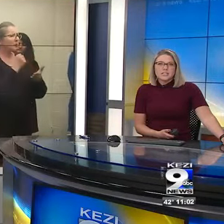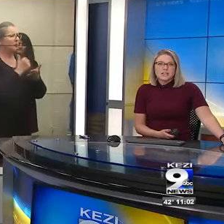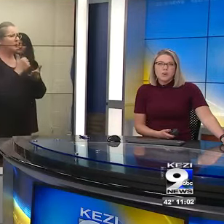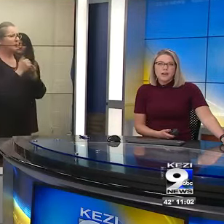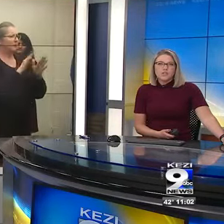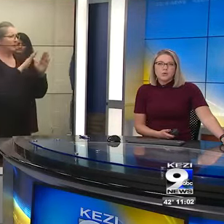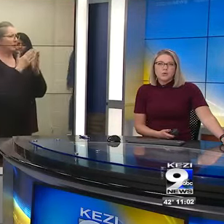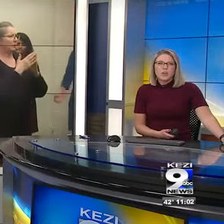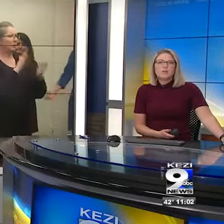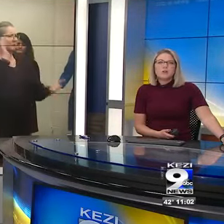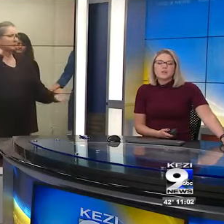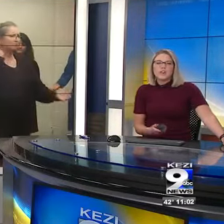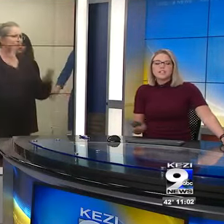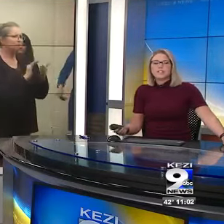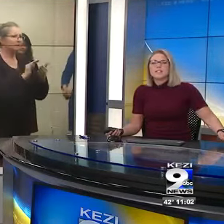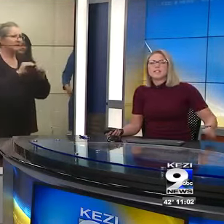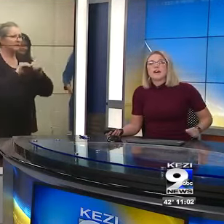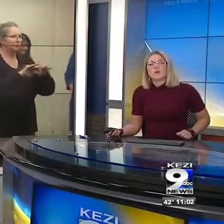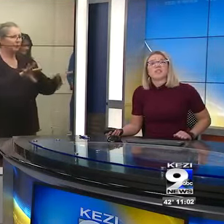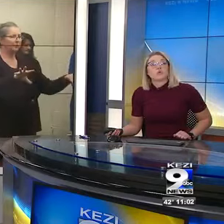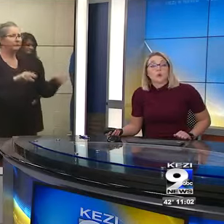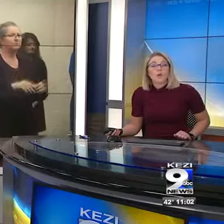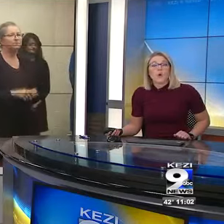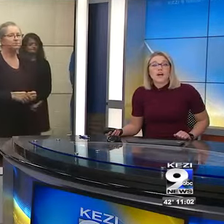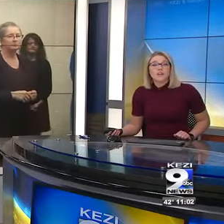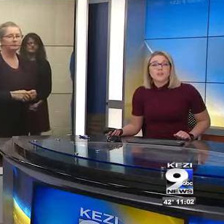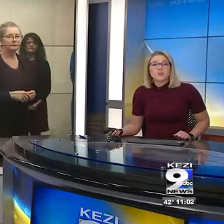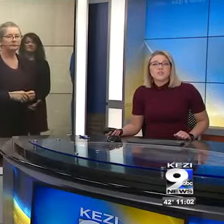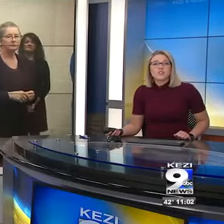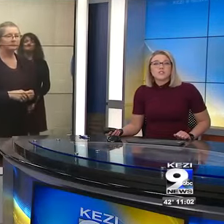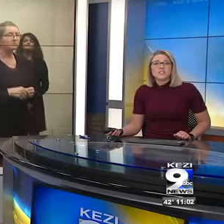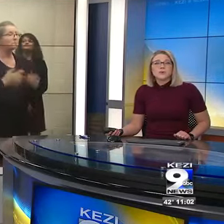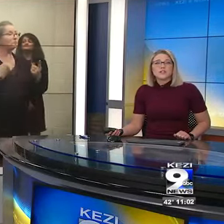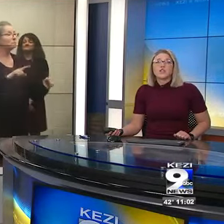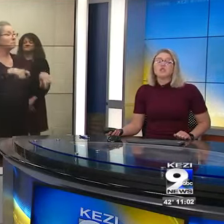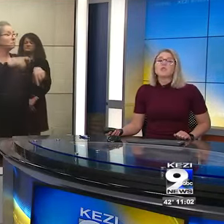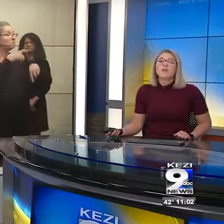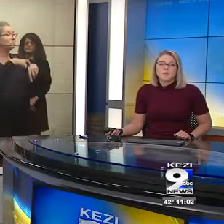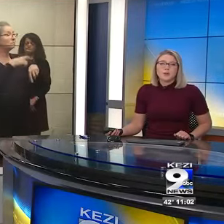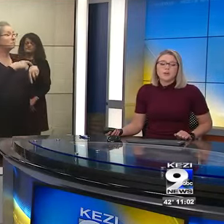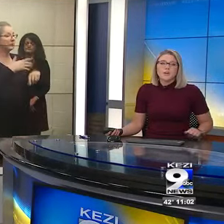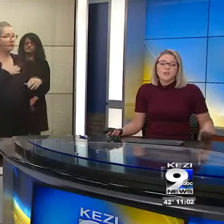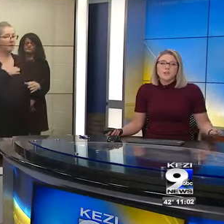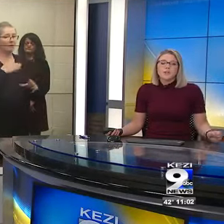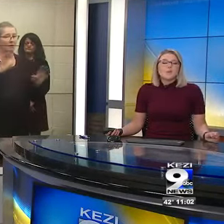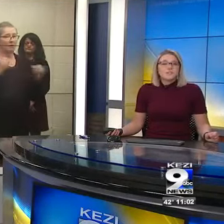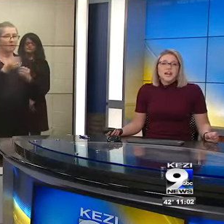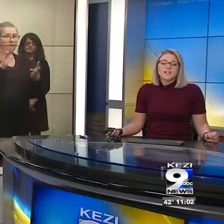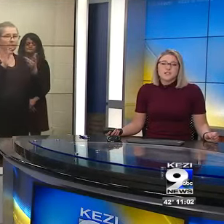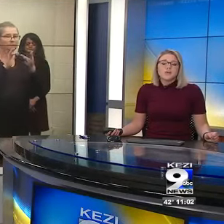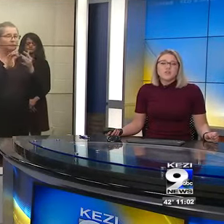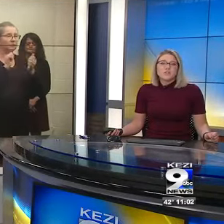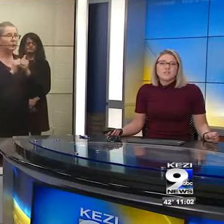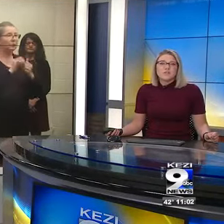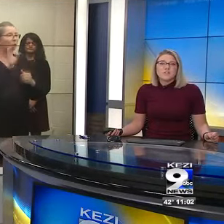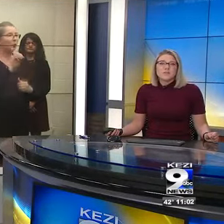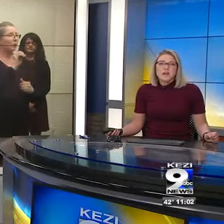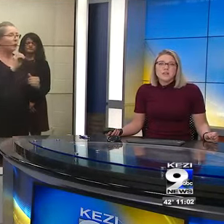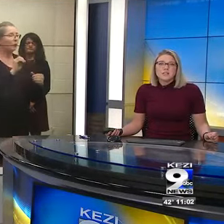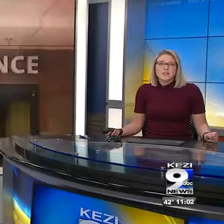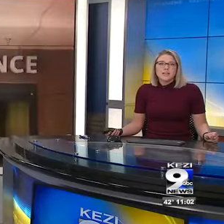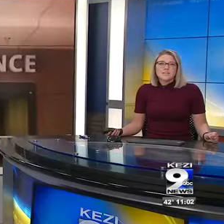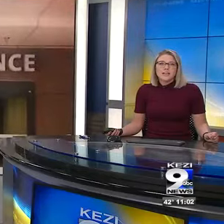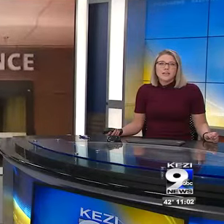The statewide total number of cases has now reached 21, but officials suspect the true number could be as high as 250.